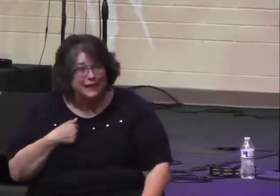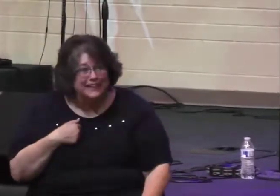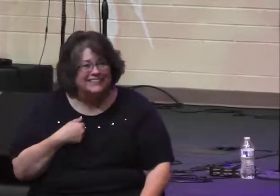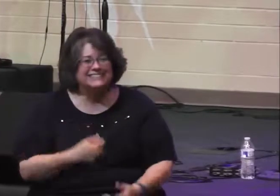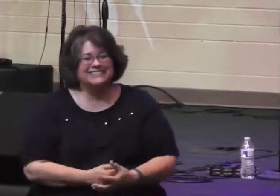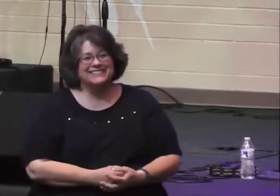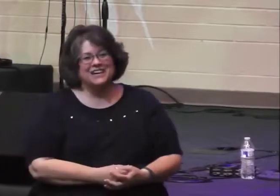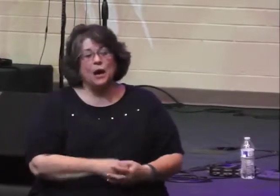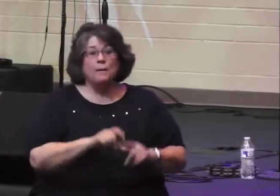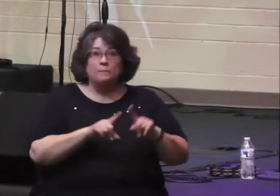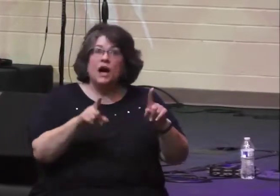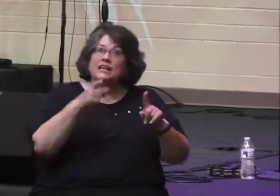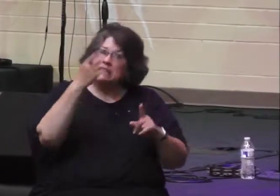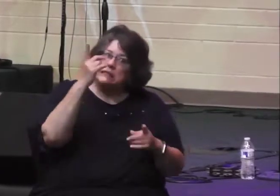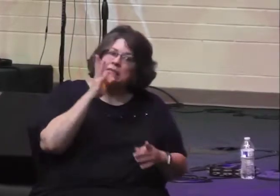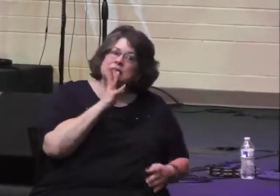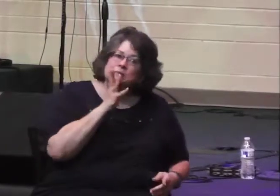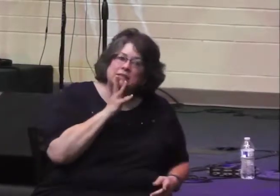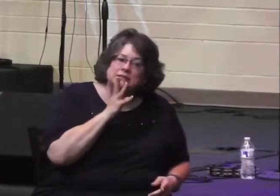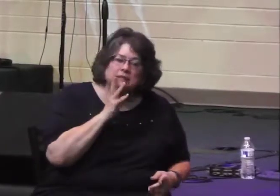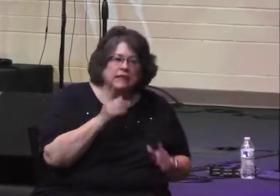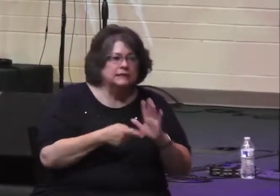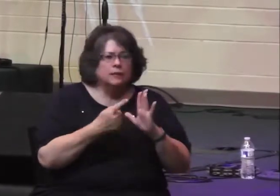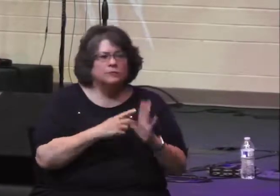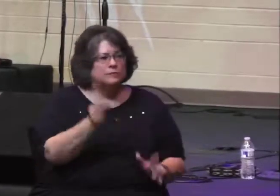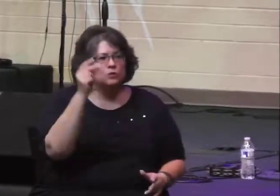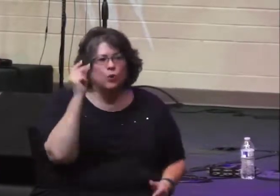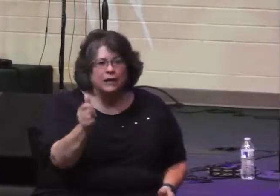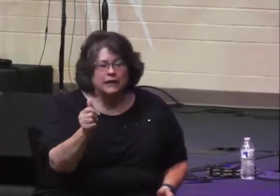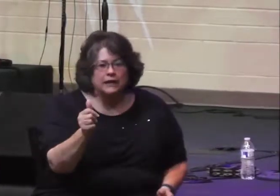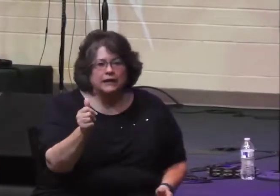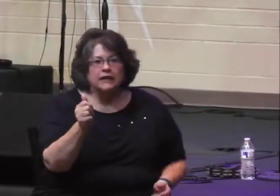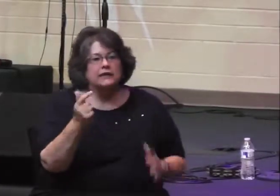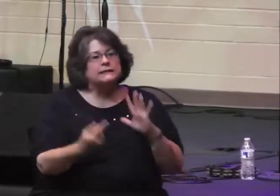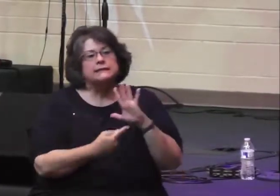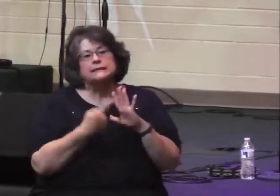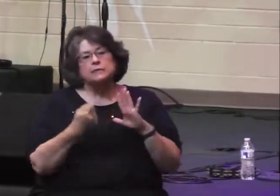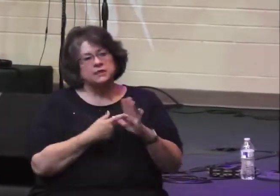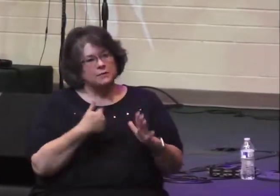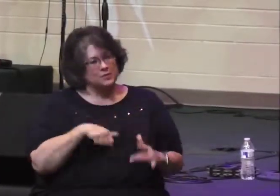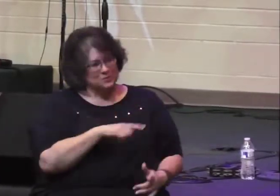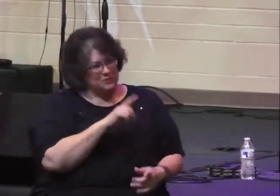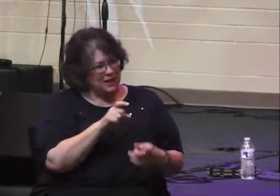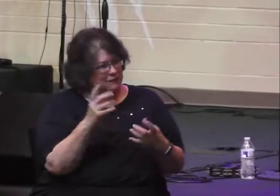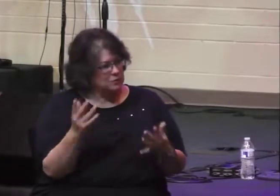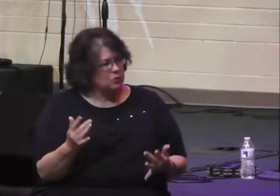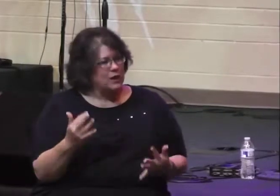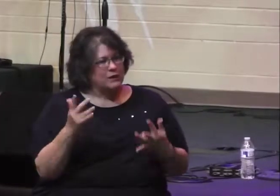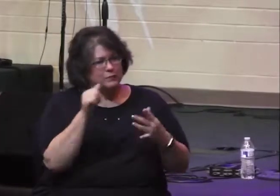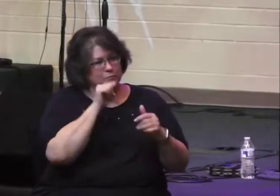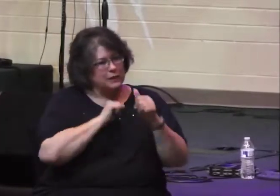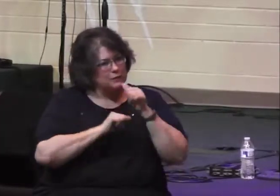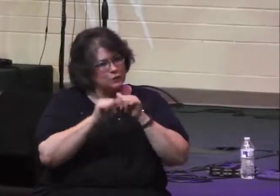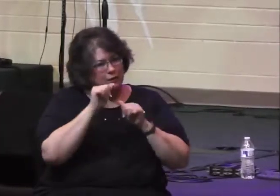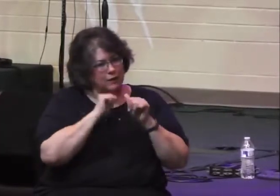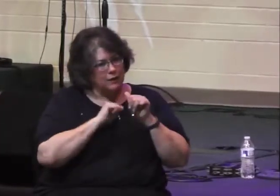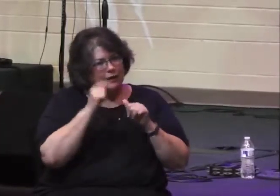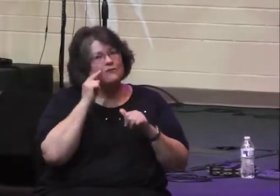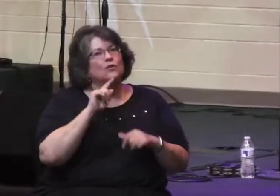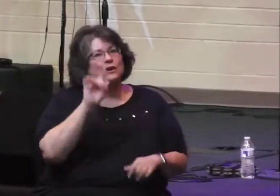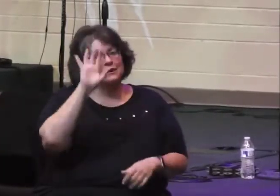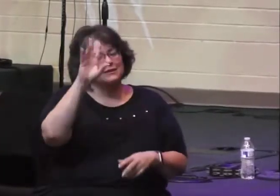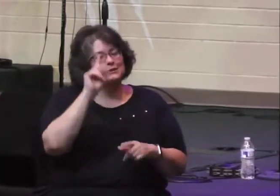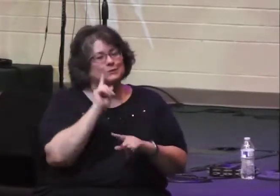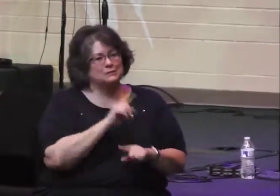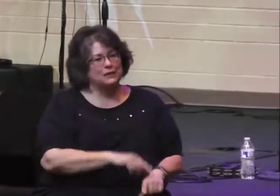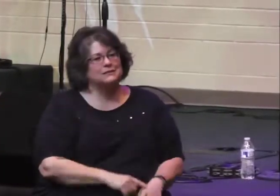But he speaks. Sometimes it comes quickly, almost immediately. Sometimes we have